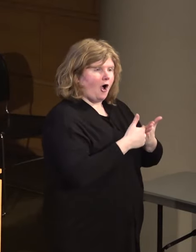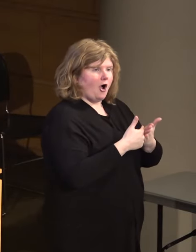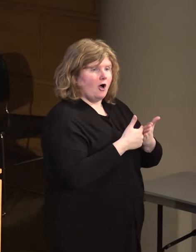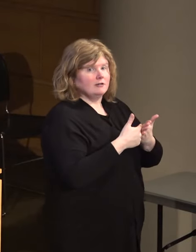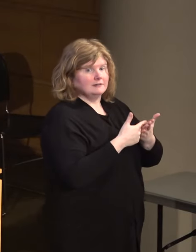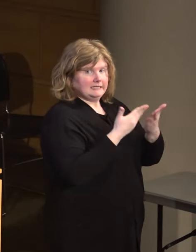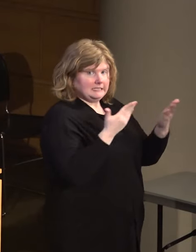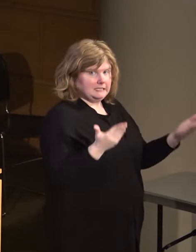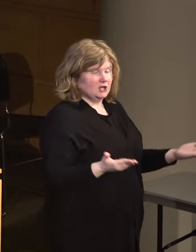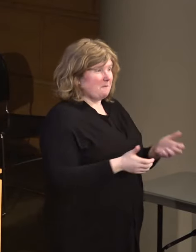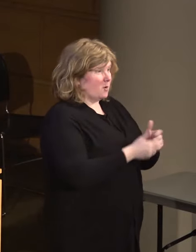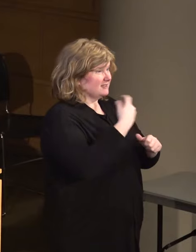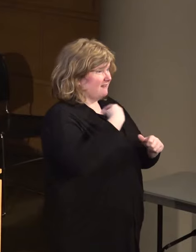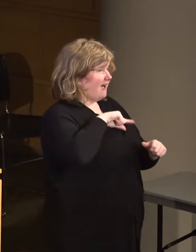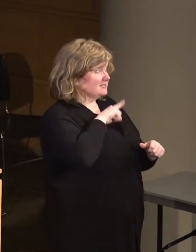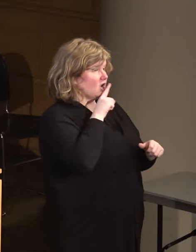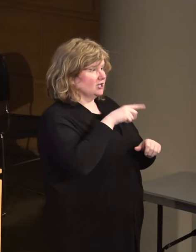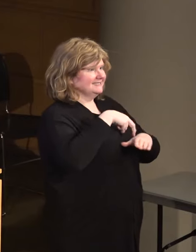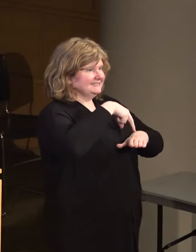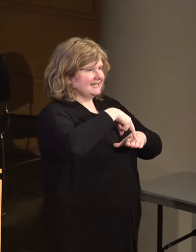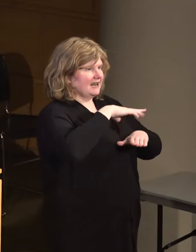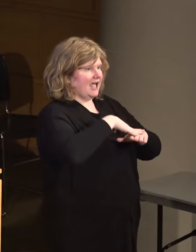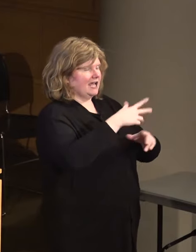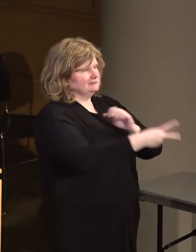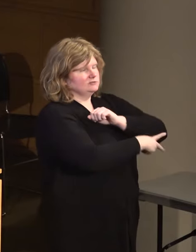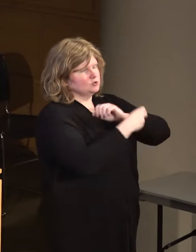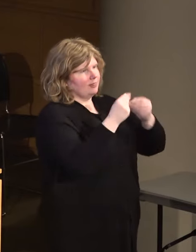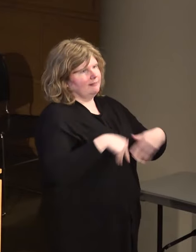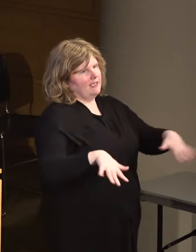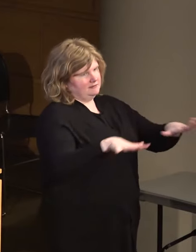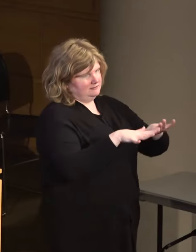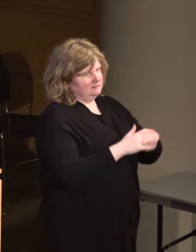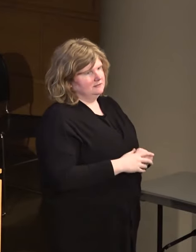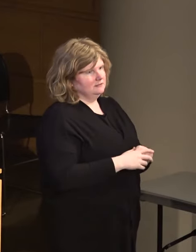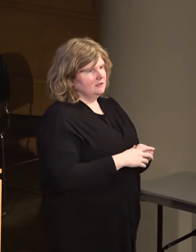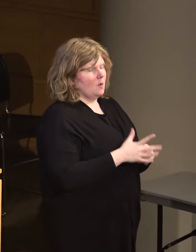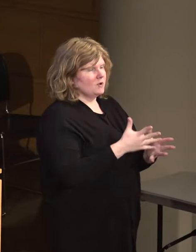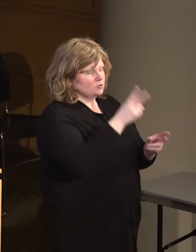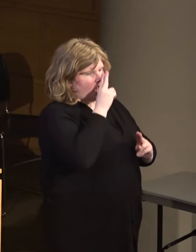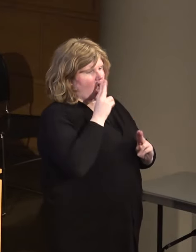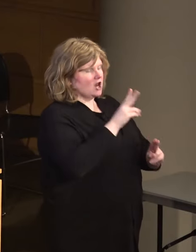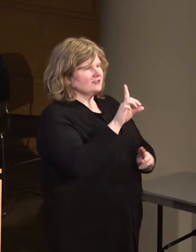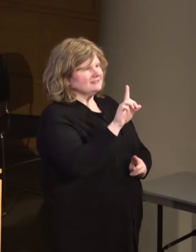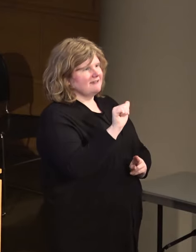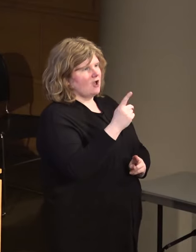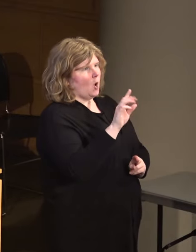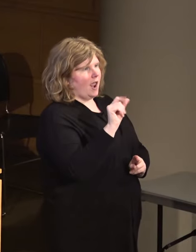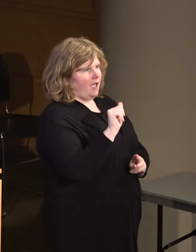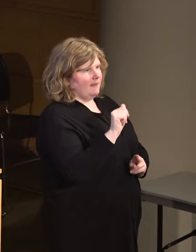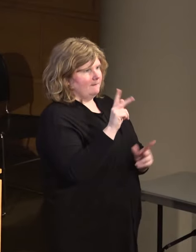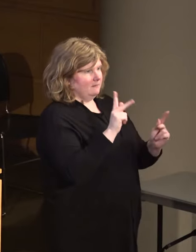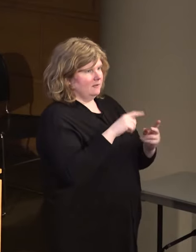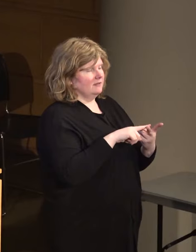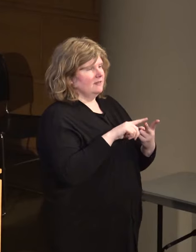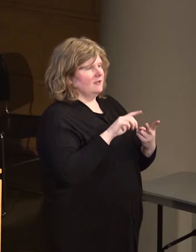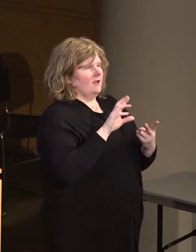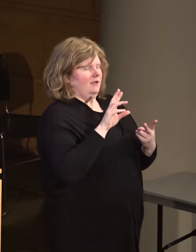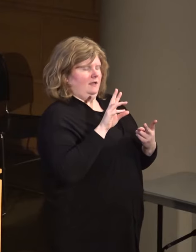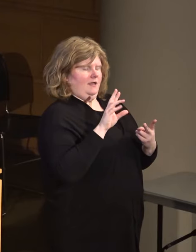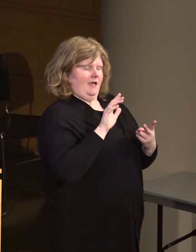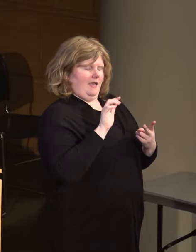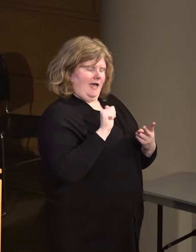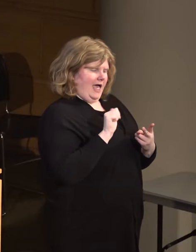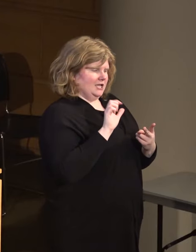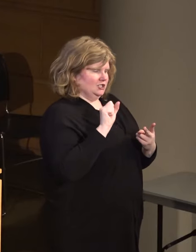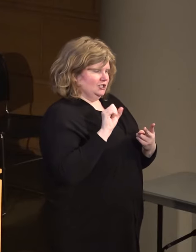most of us, if not all of us, are standing on stolen grounds. I want to honor the Dakota people and the Anishinaabe communities